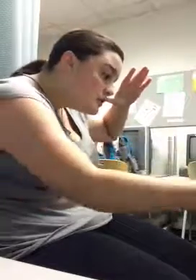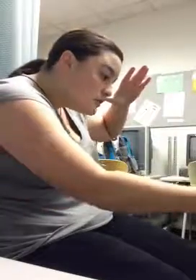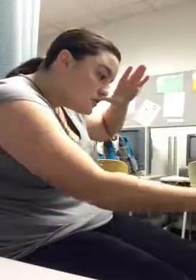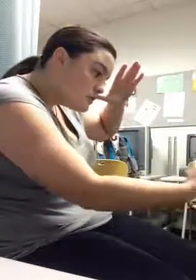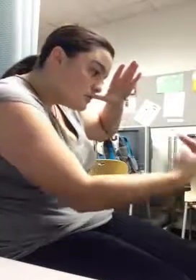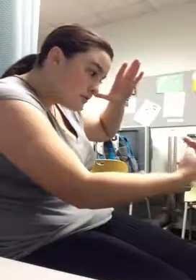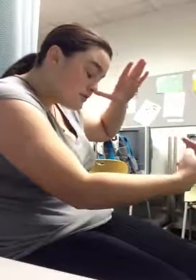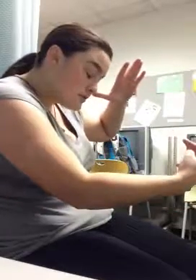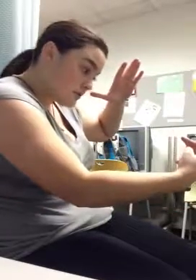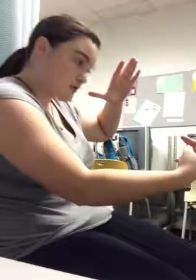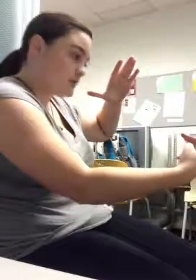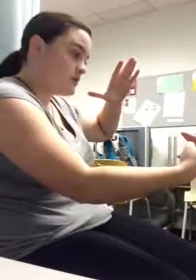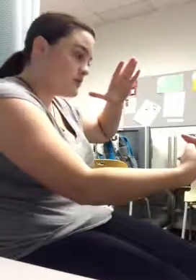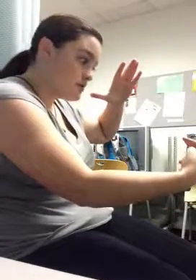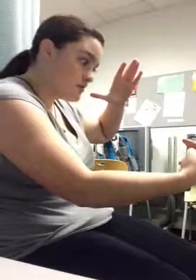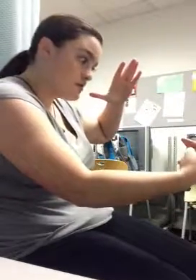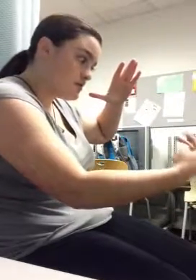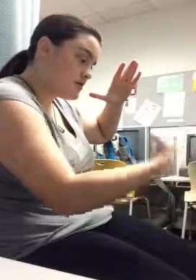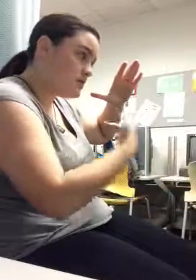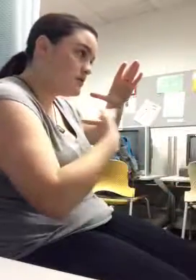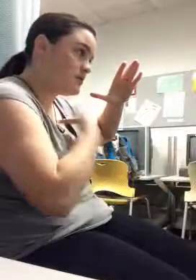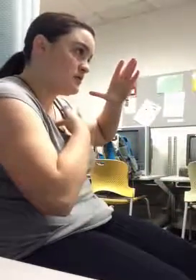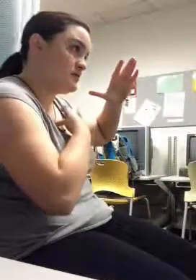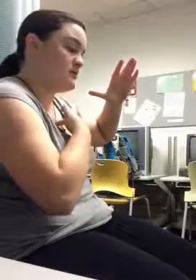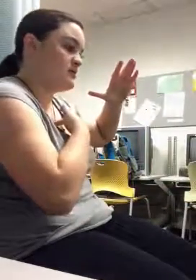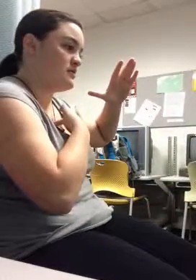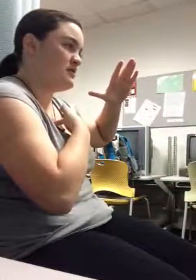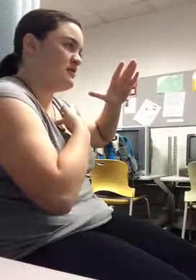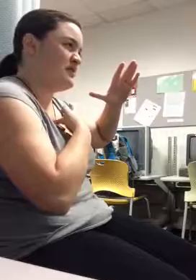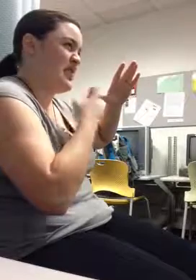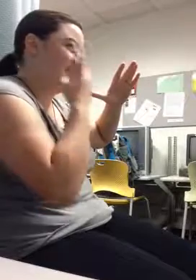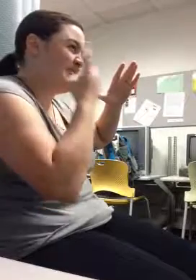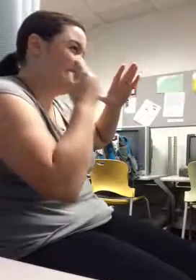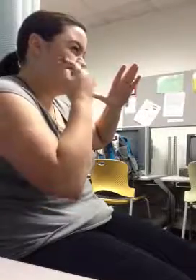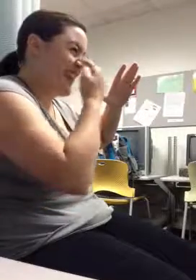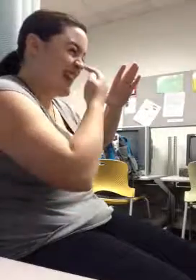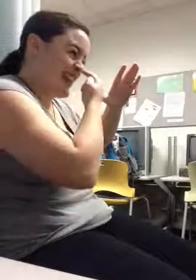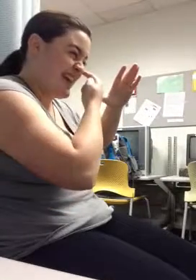it felt having a whale look, you know, look into a whale's eyes. It was pretty incredible.